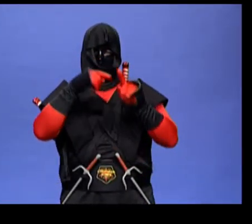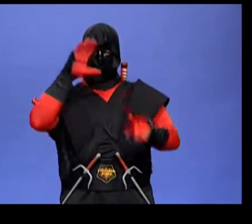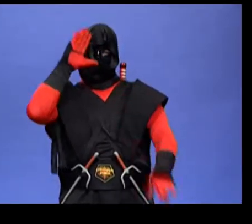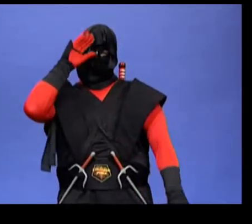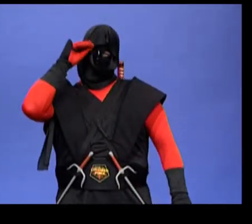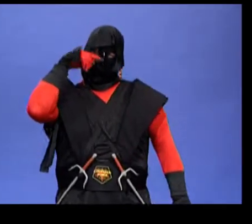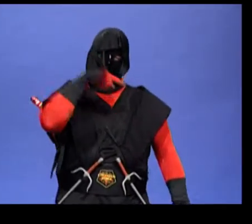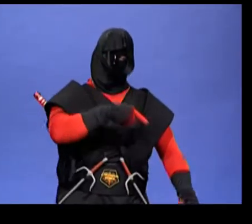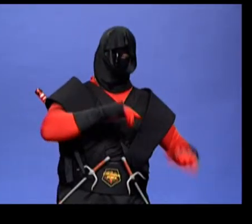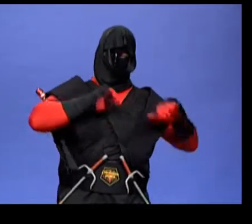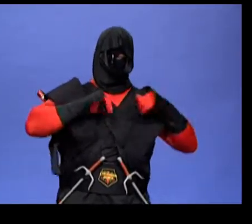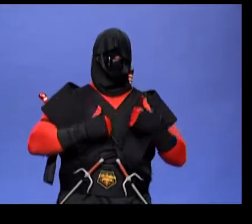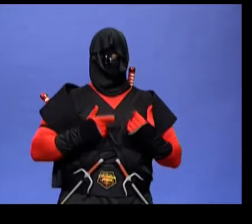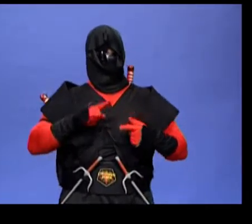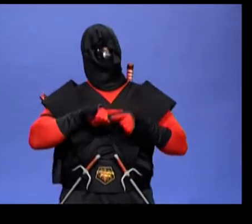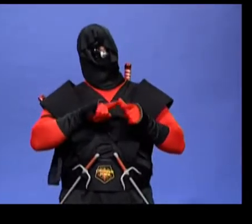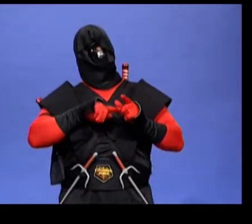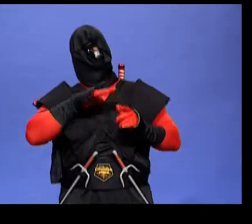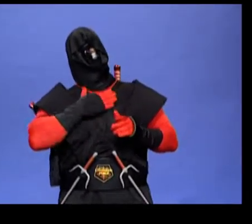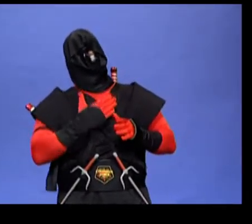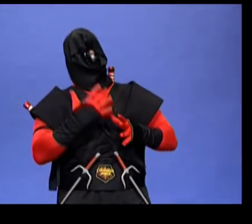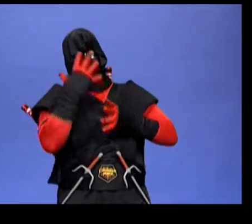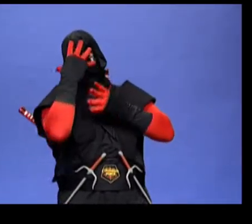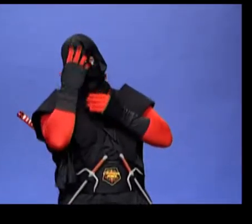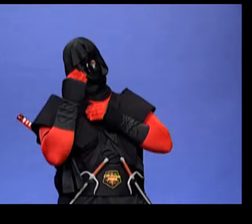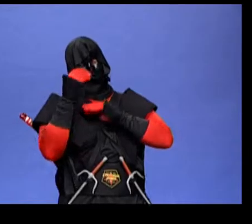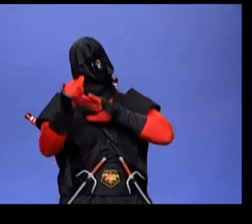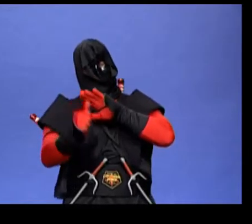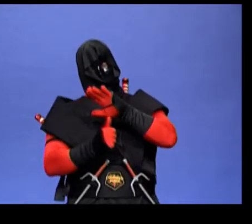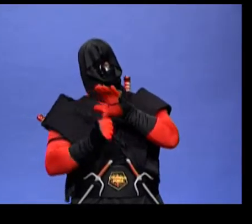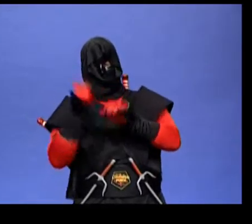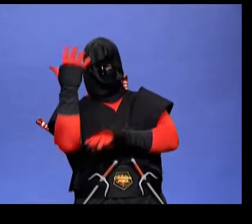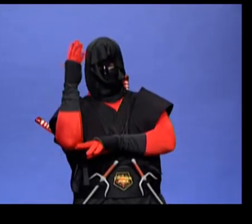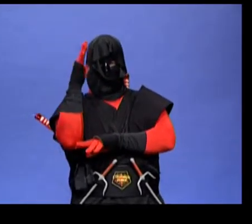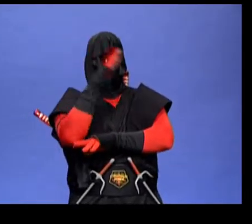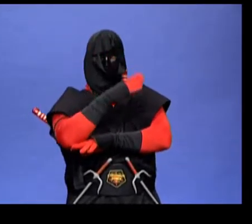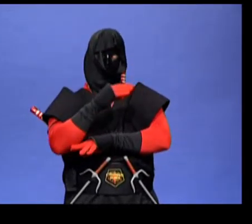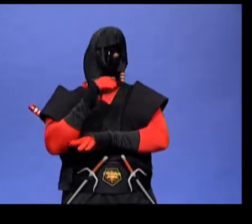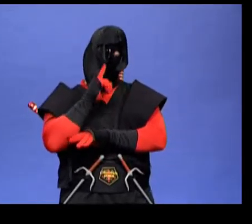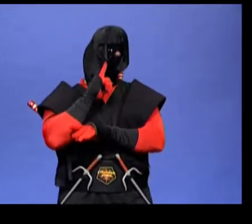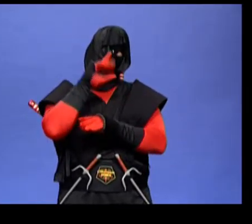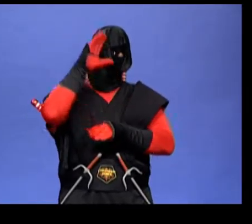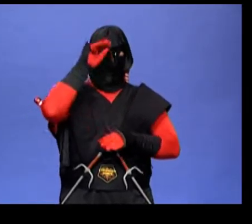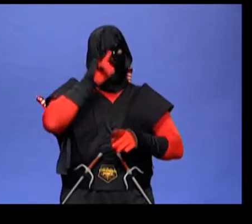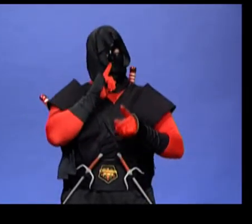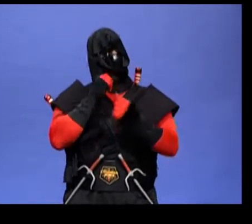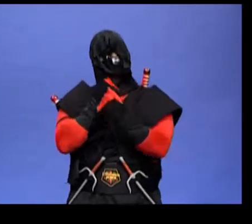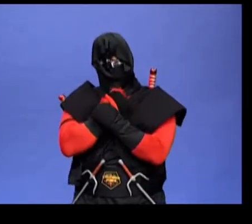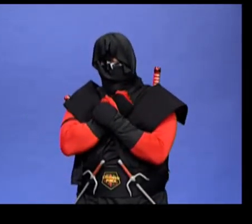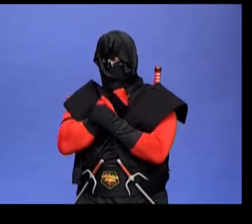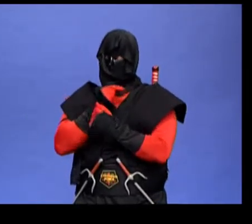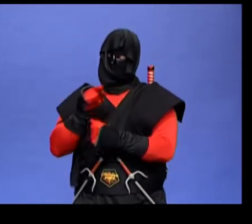And when he was tired, he would sleep in her shade. And the boy loved the tree